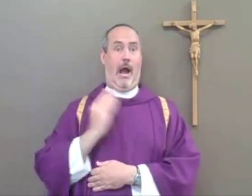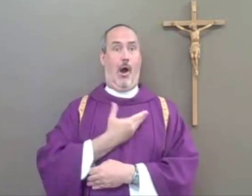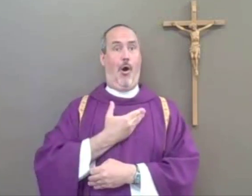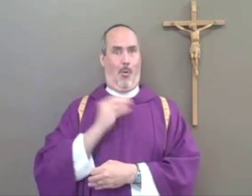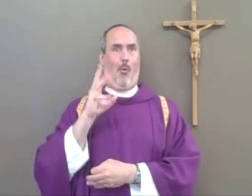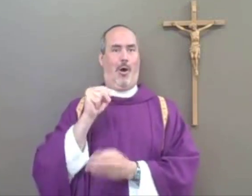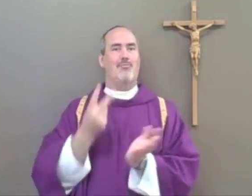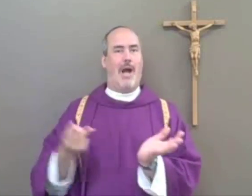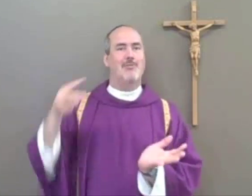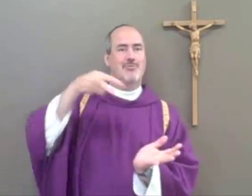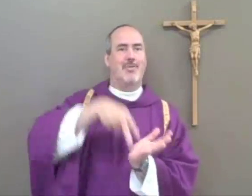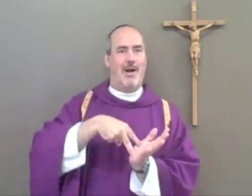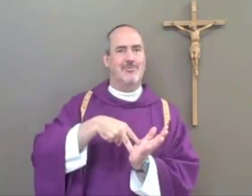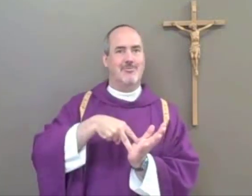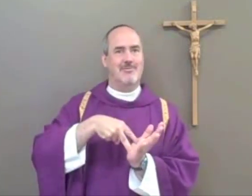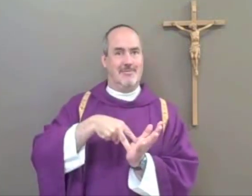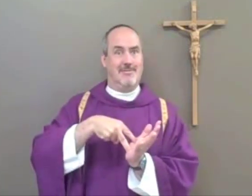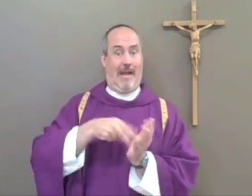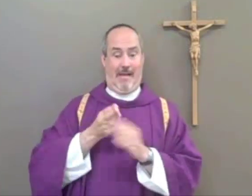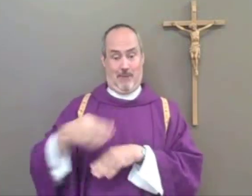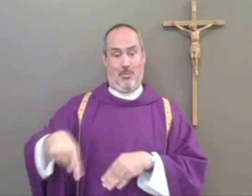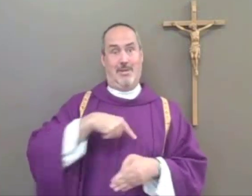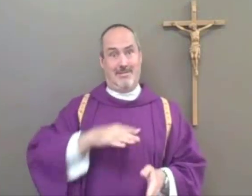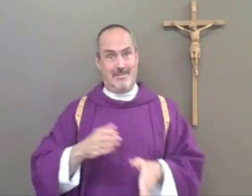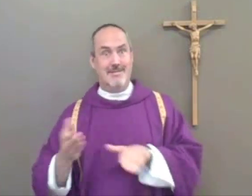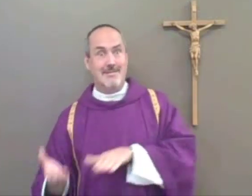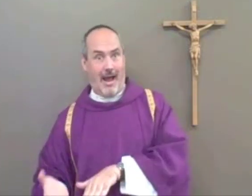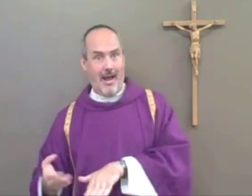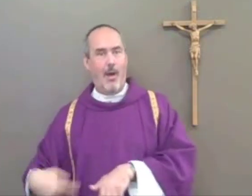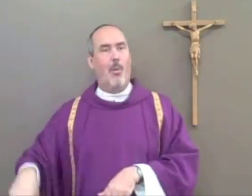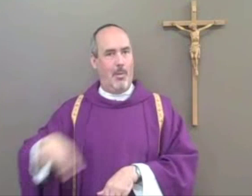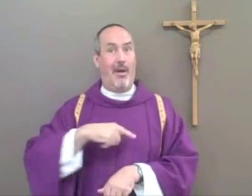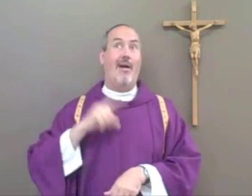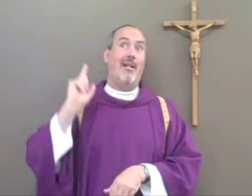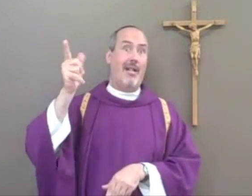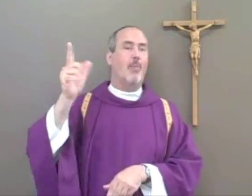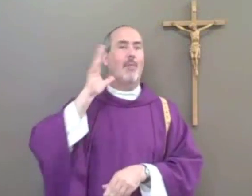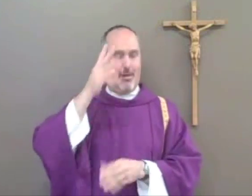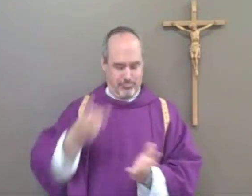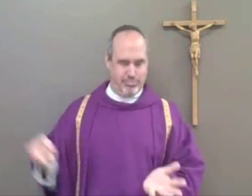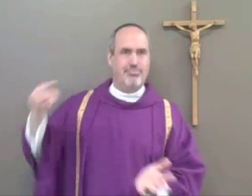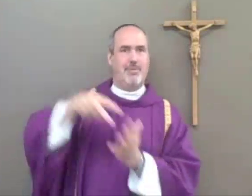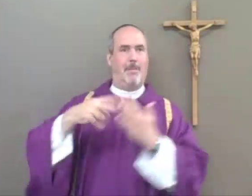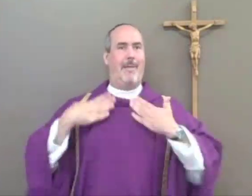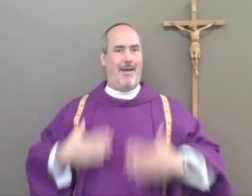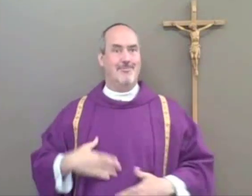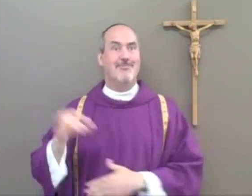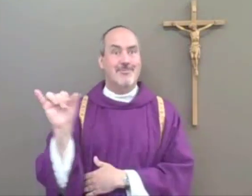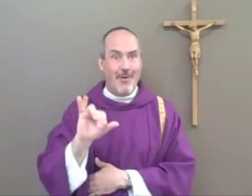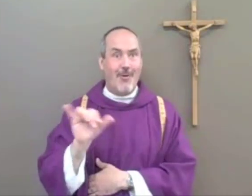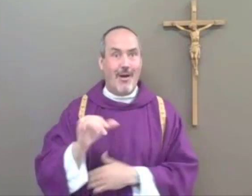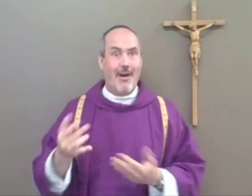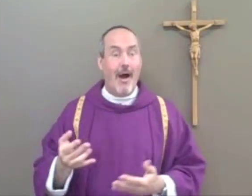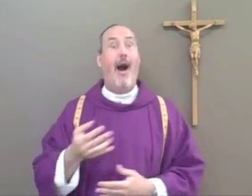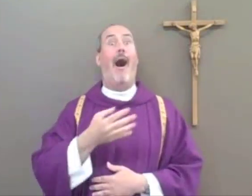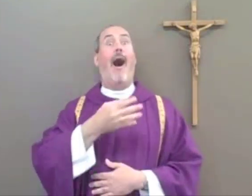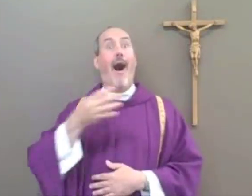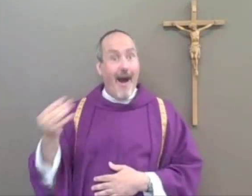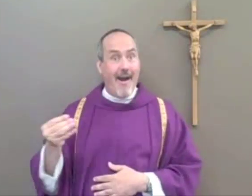we will all have our own resurrection after we die, and at some point we